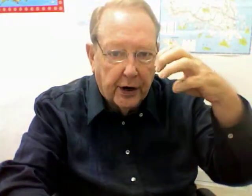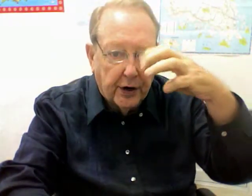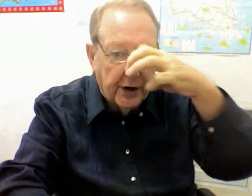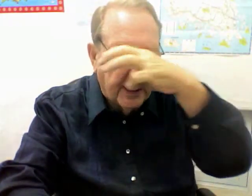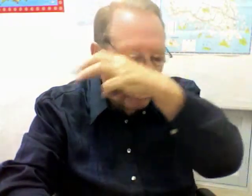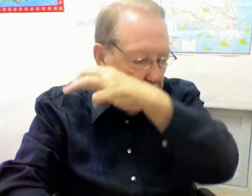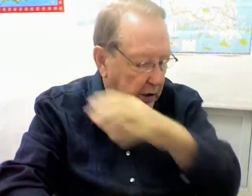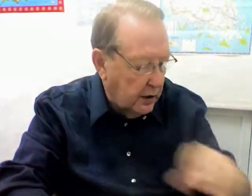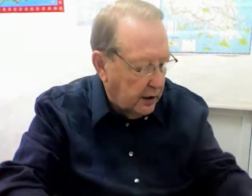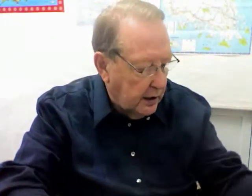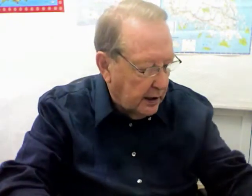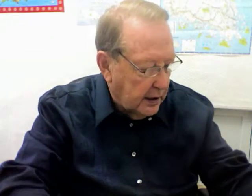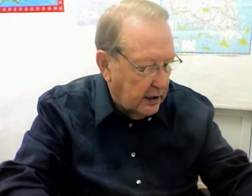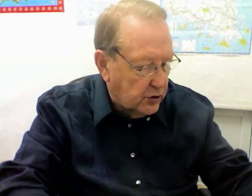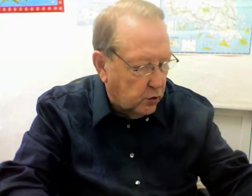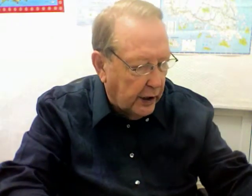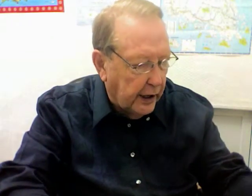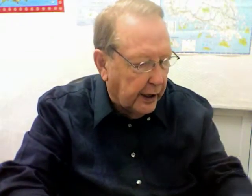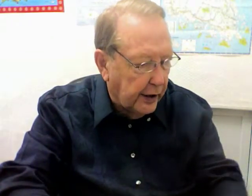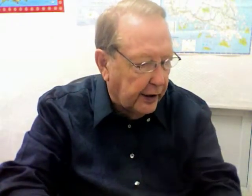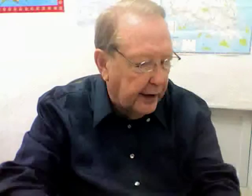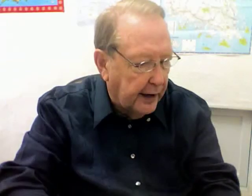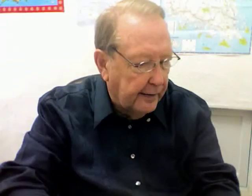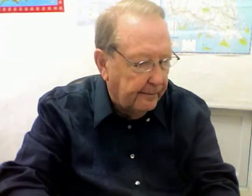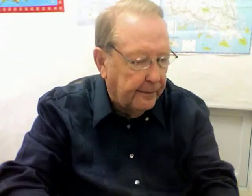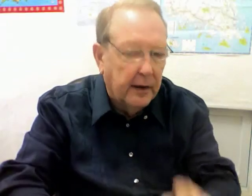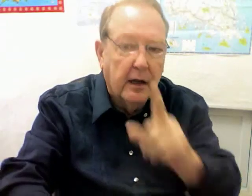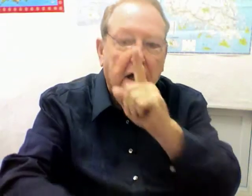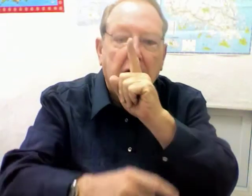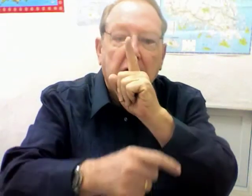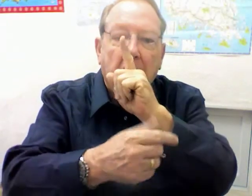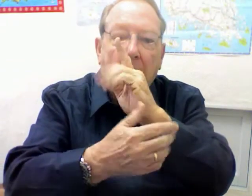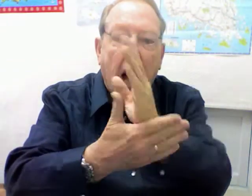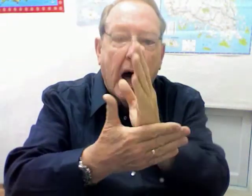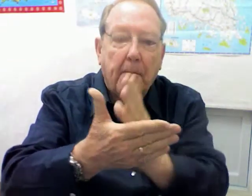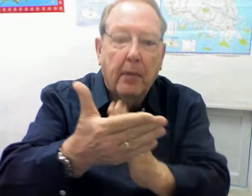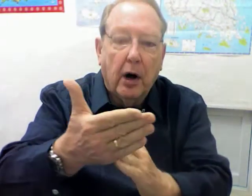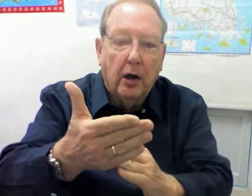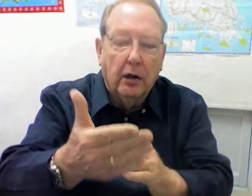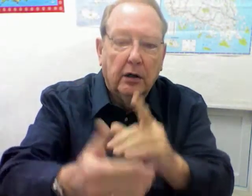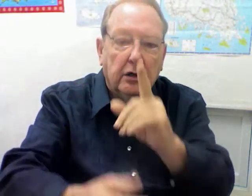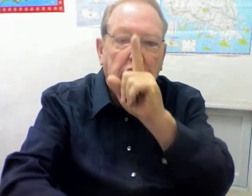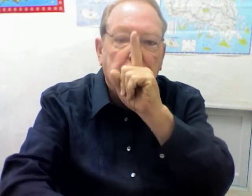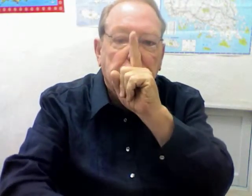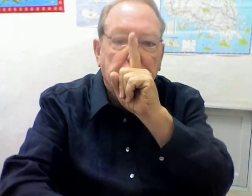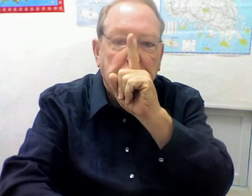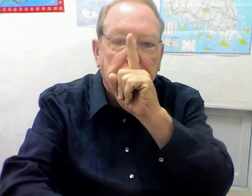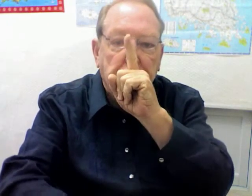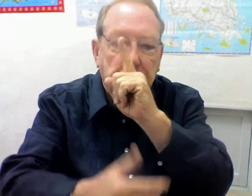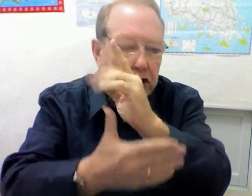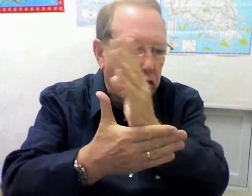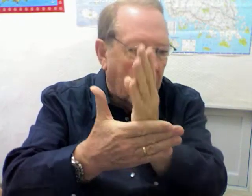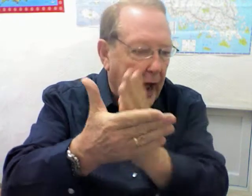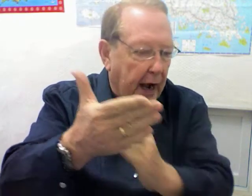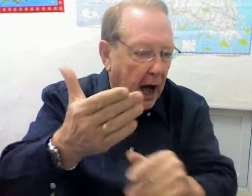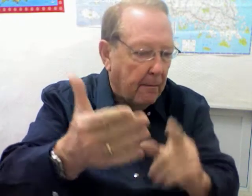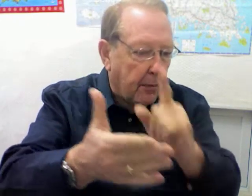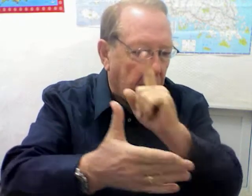He's weird. He's Humble. Shhh. Quiet. Humble.